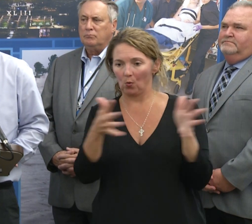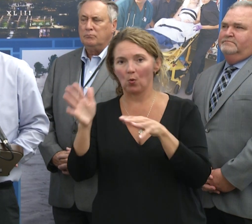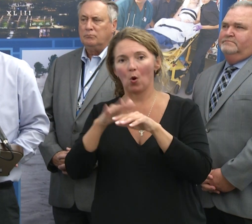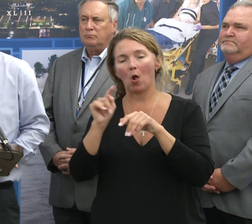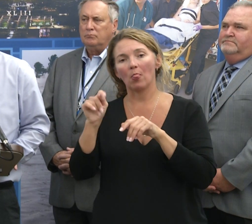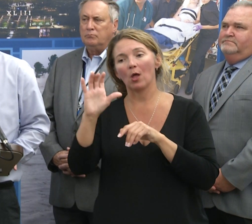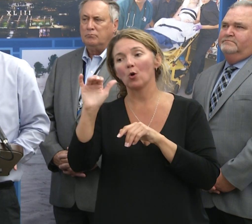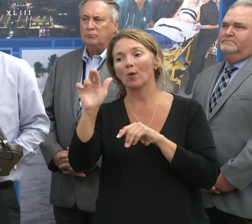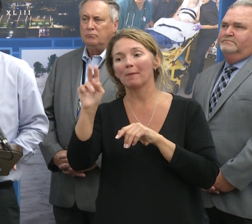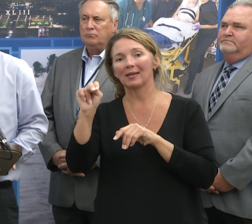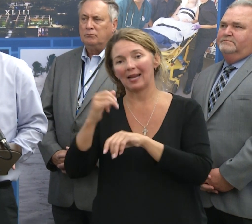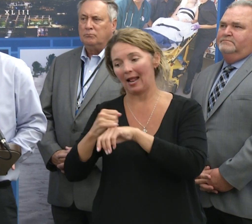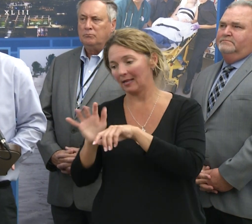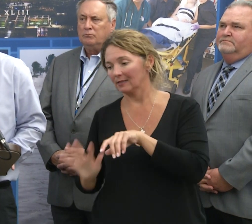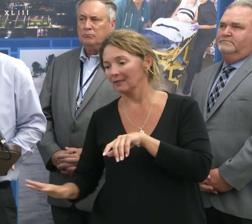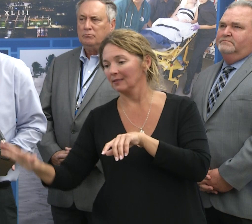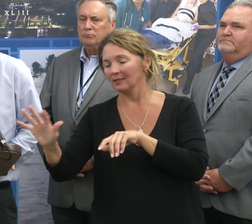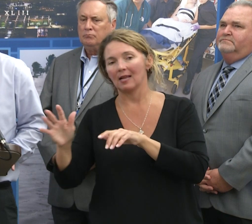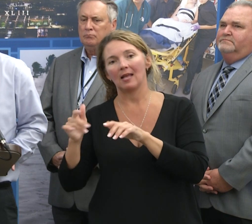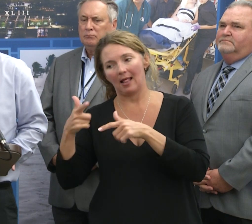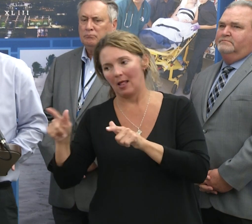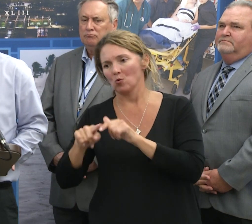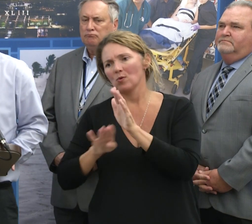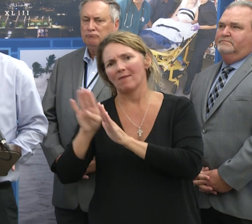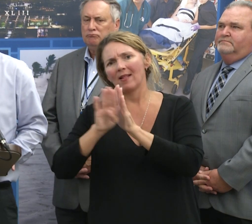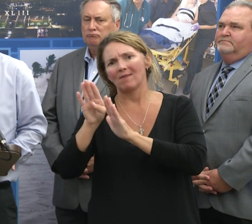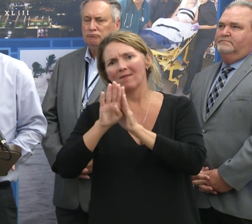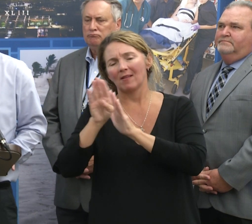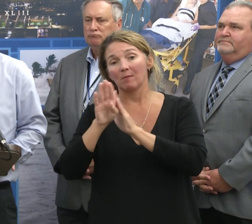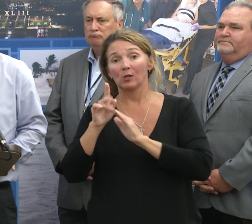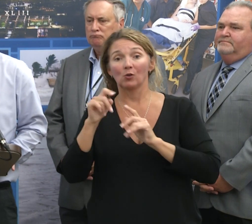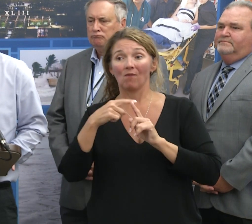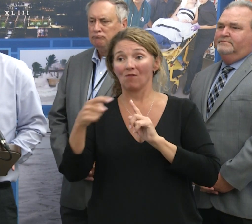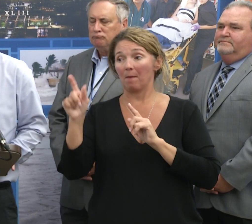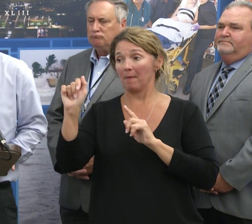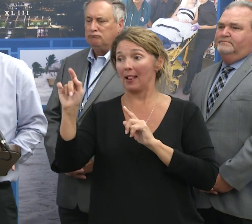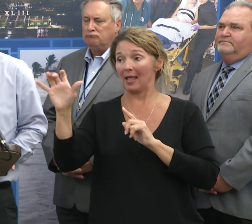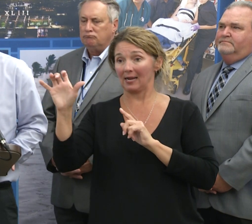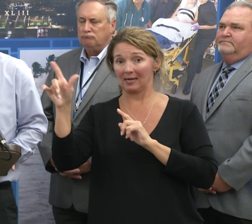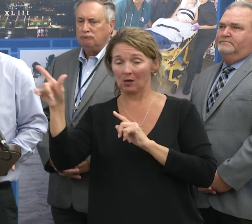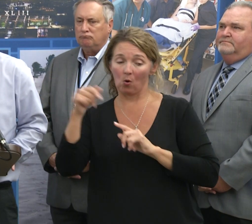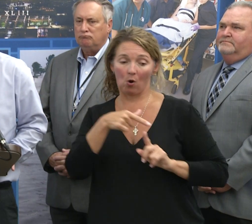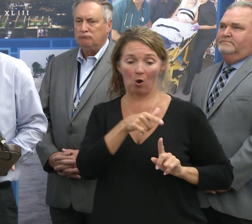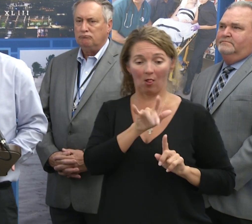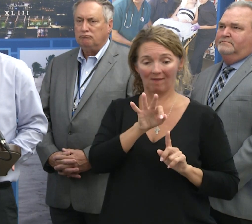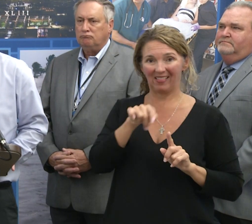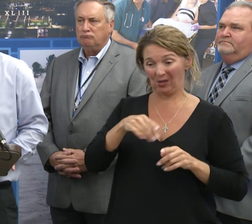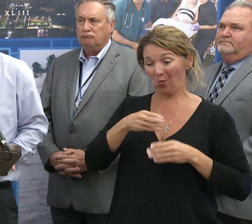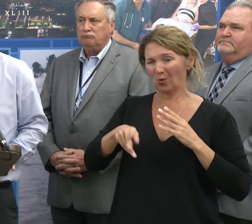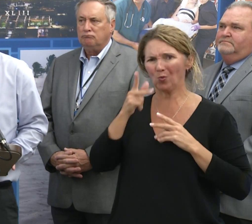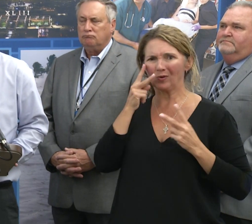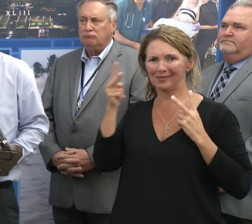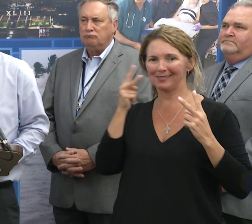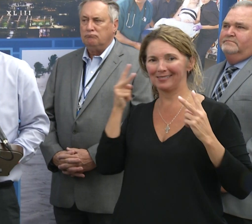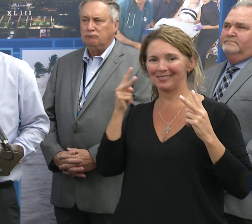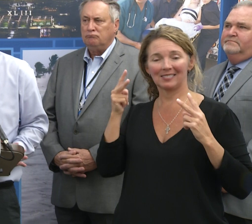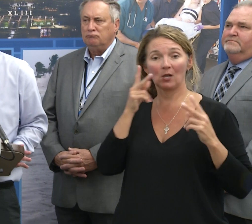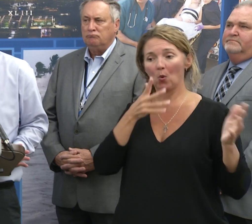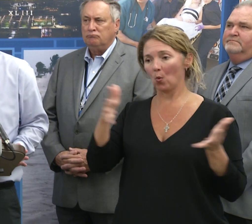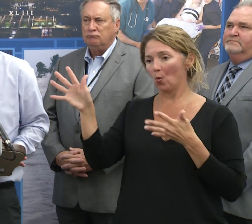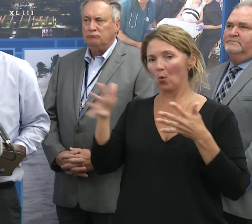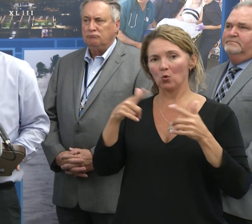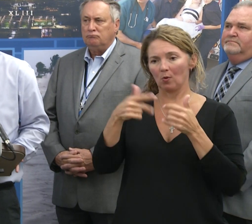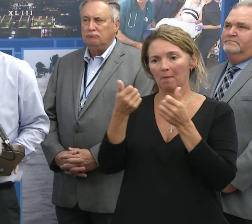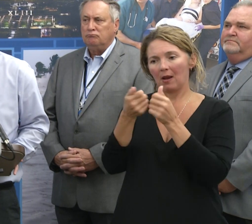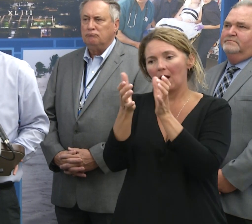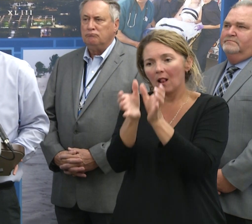Caribbean, and that allows these storms to develop. And so, as they come in from the Atlantic or come in from the Gulf, as we may see this weekend, there's not a lot of wind to break